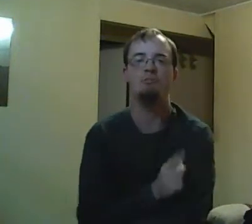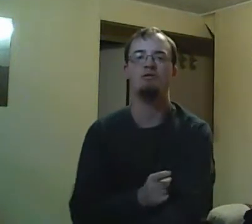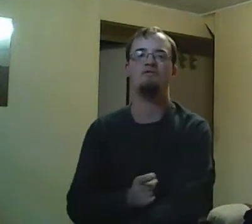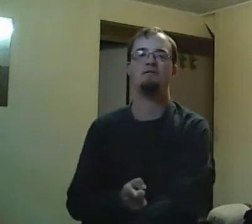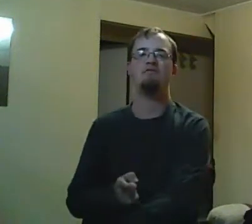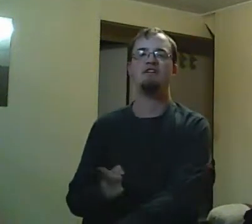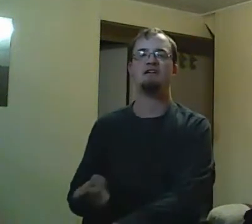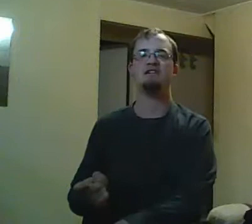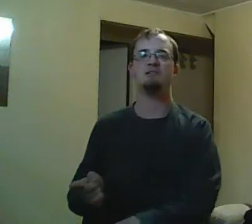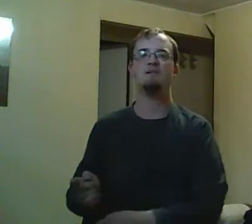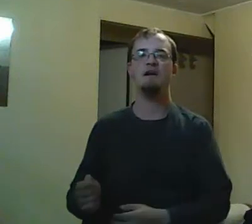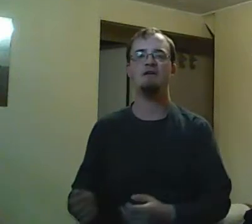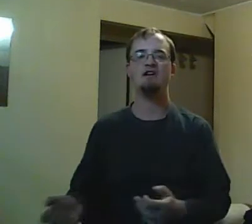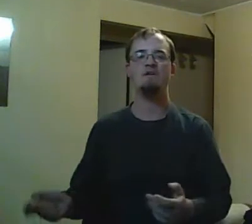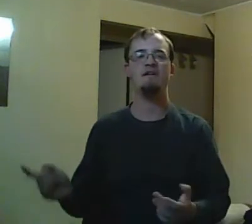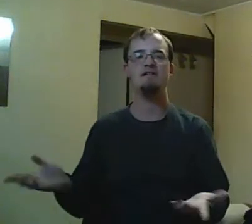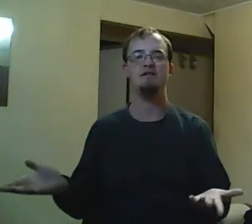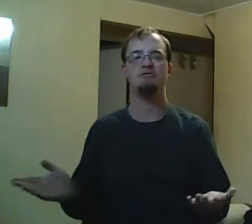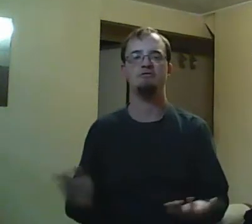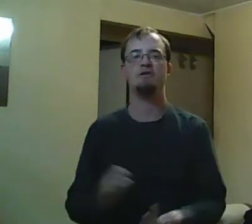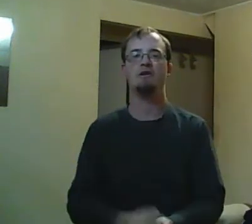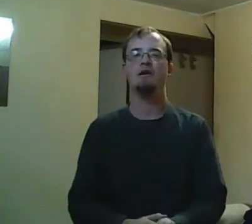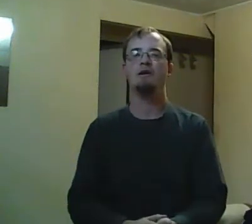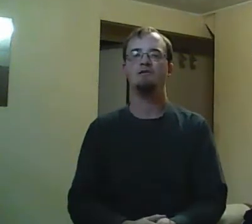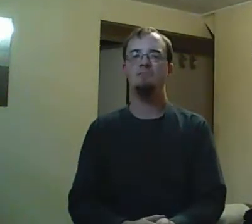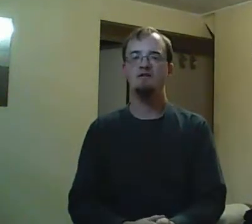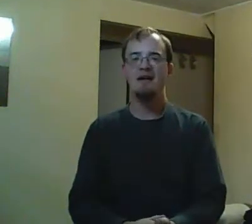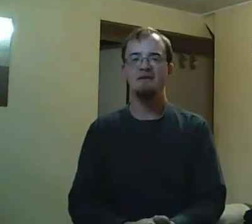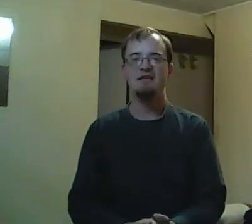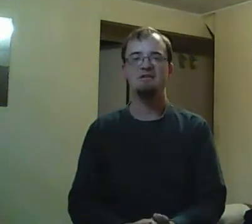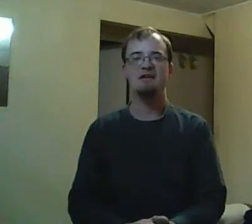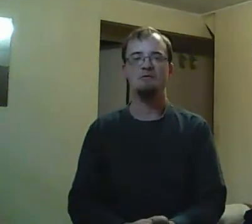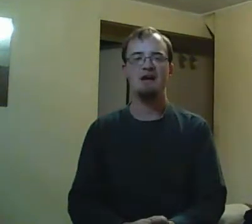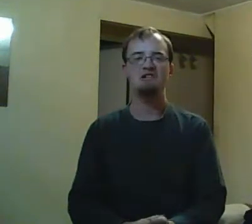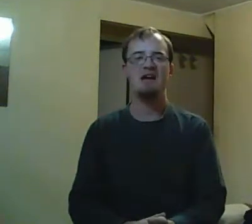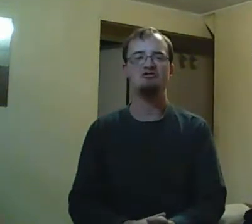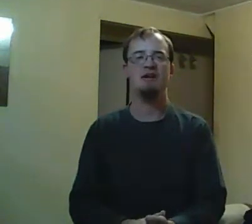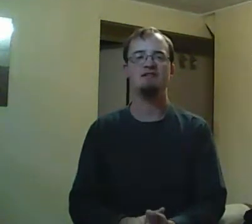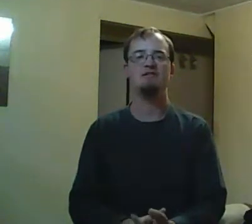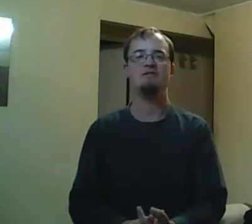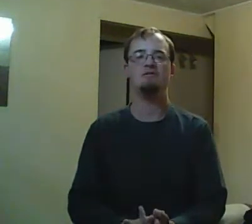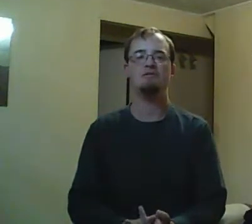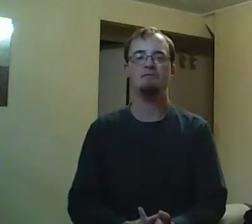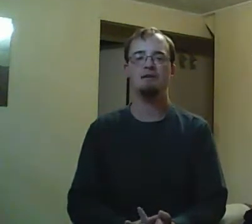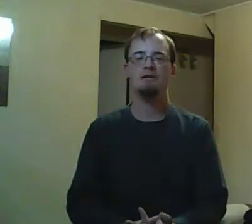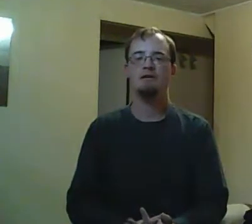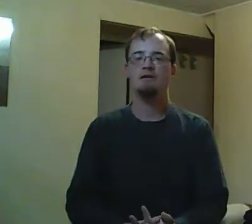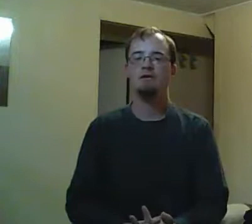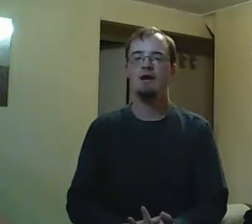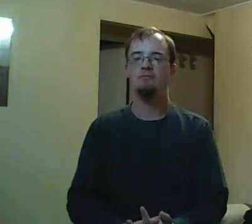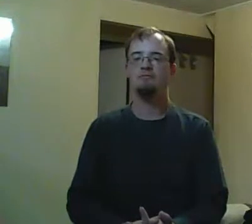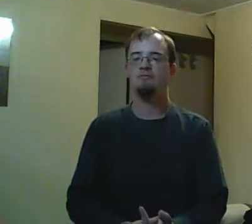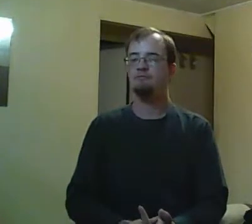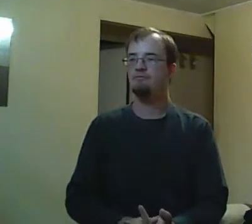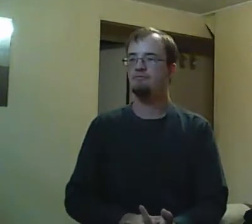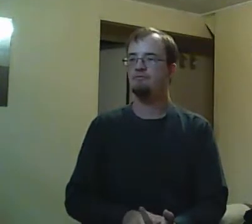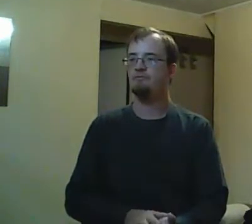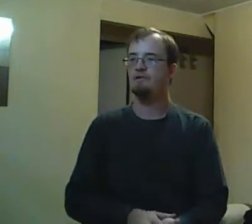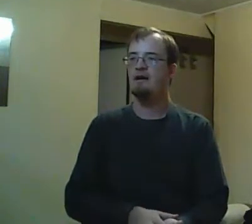basically realizes how he's taking the tragedy and he's not taking it well. He's like, he feels so guilty about